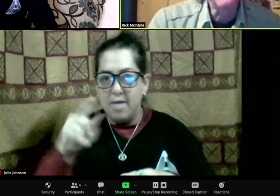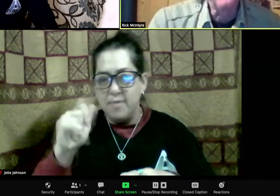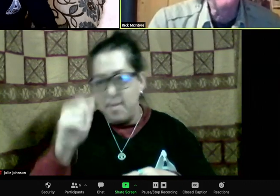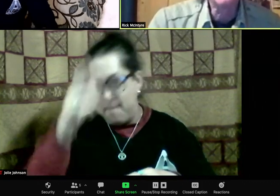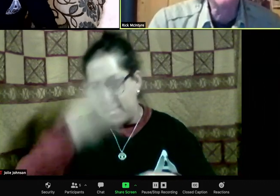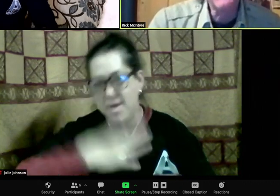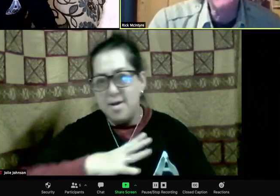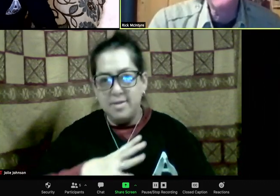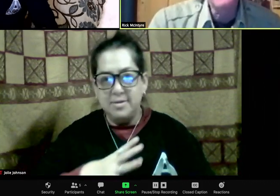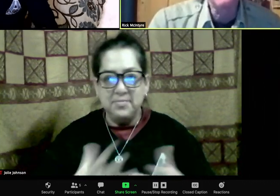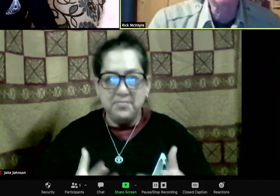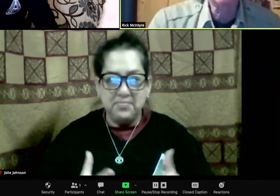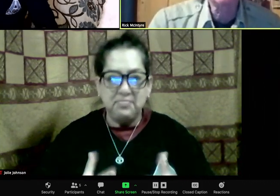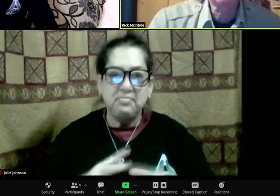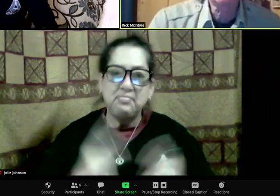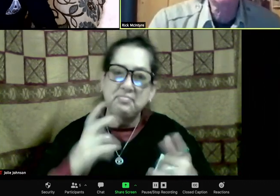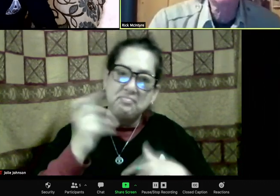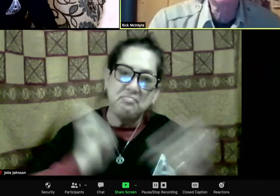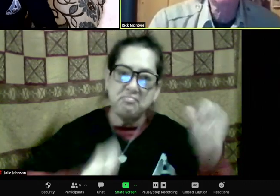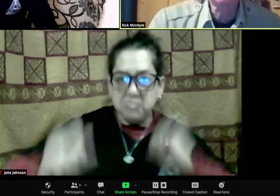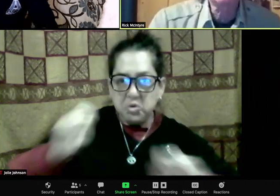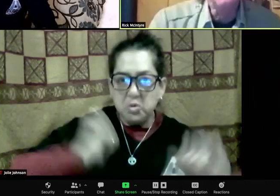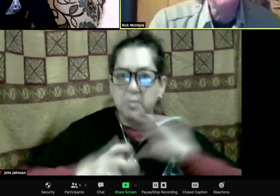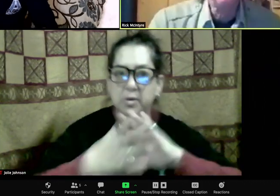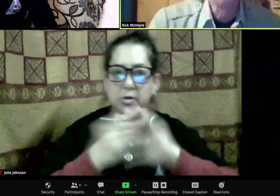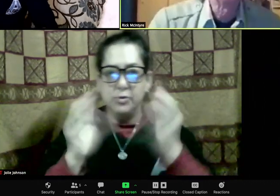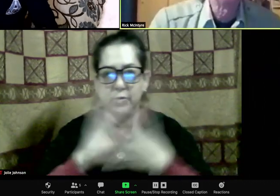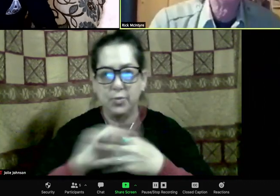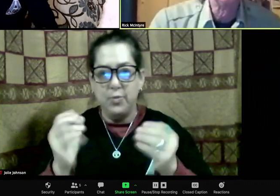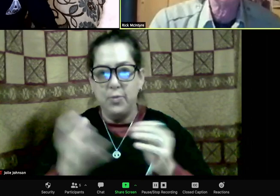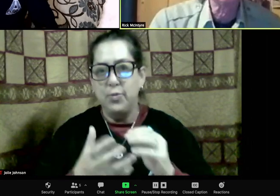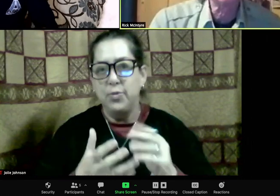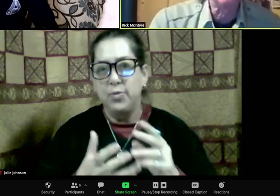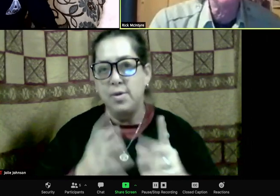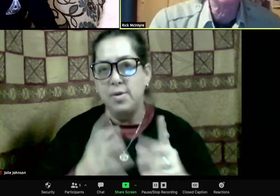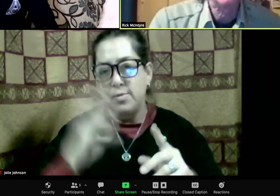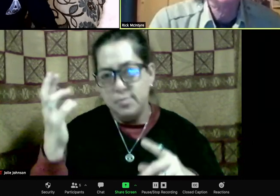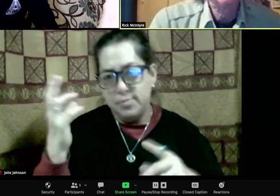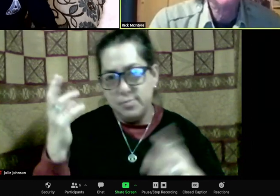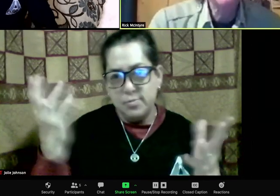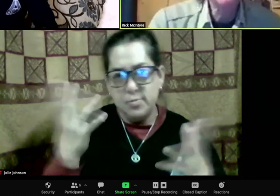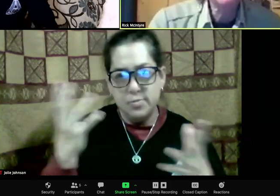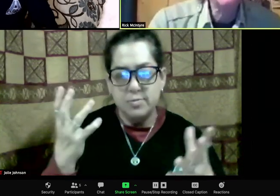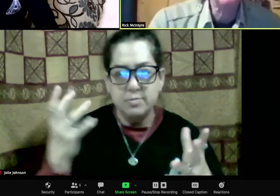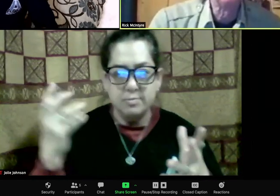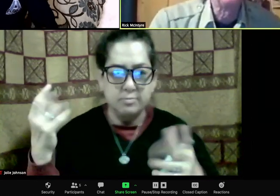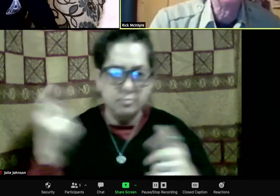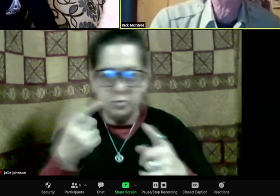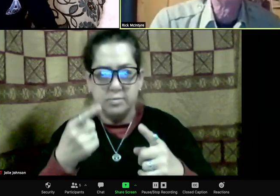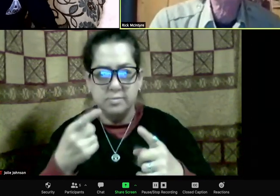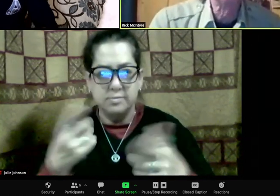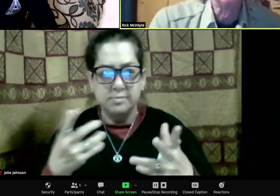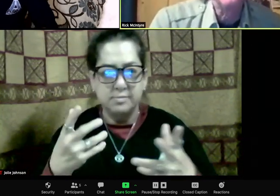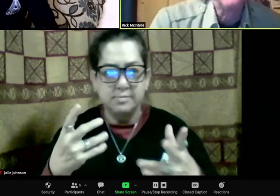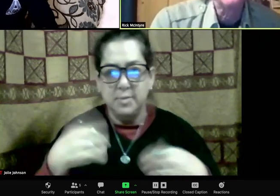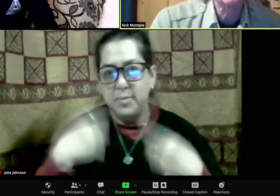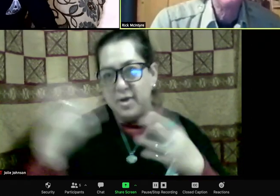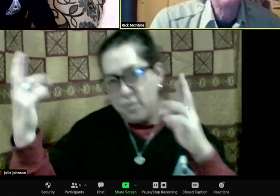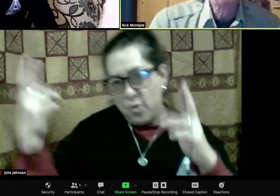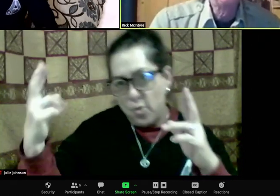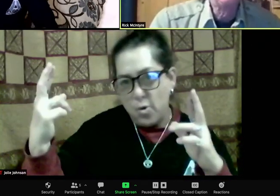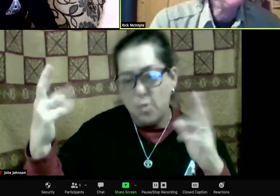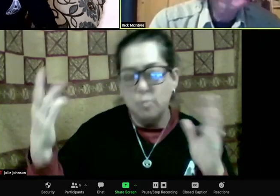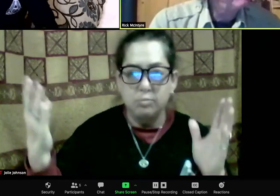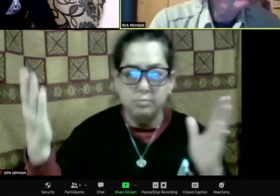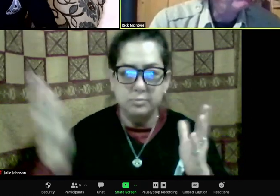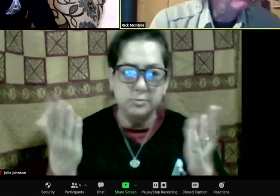We're not sure what the title is going to be, but it's probably going to be something like the redemption of Wolf 302 with a